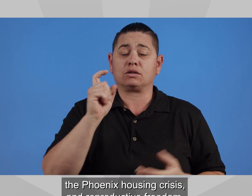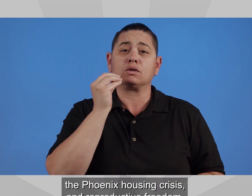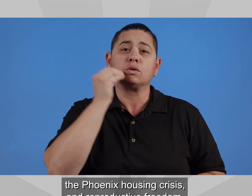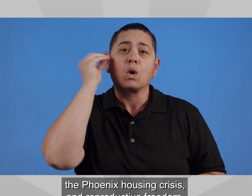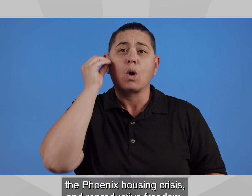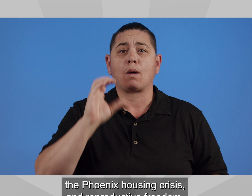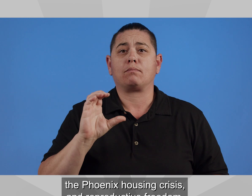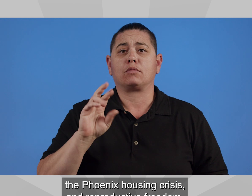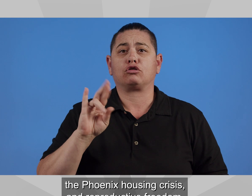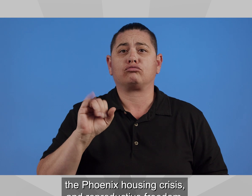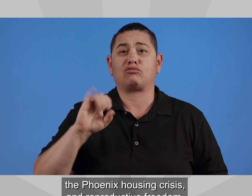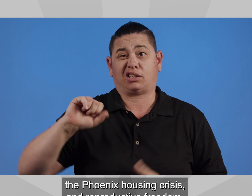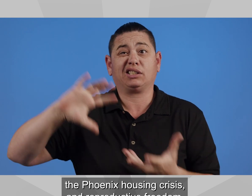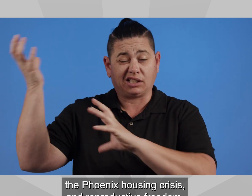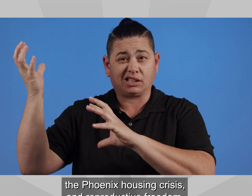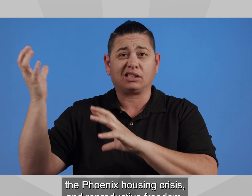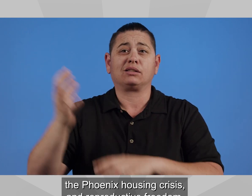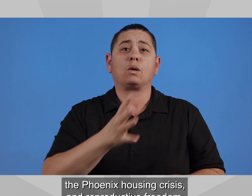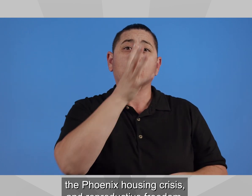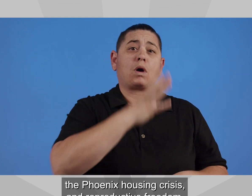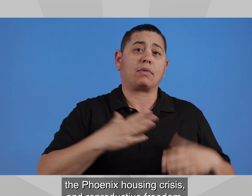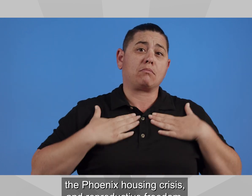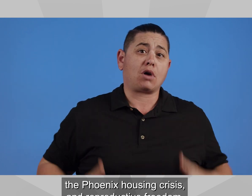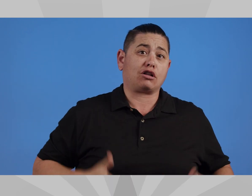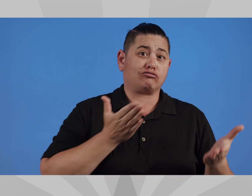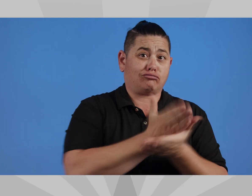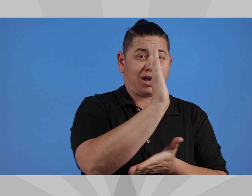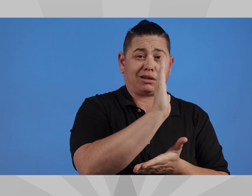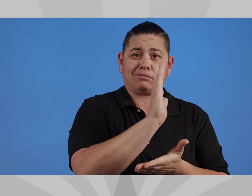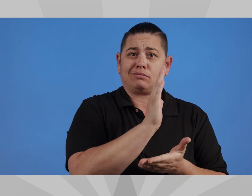Phoenix housing crisis, and reproductive freedom.